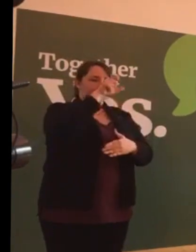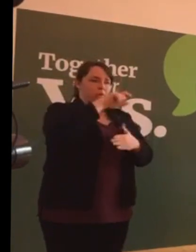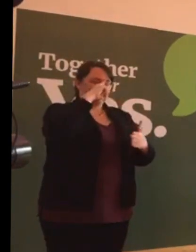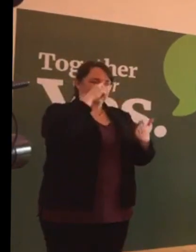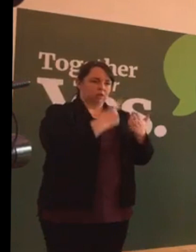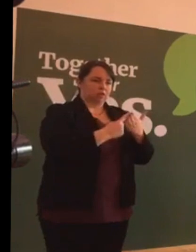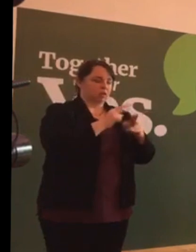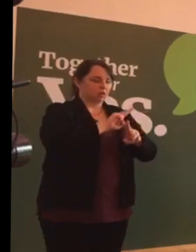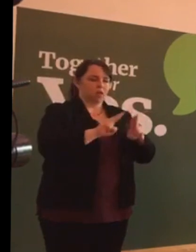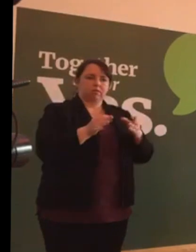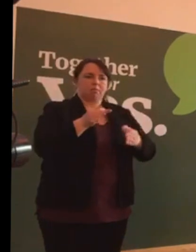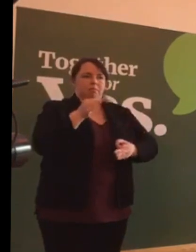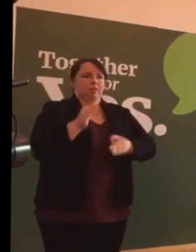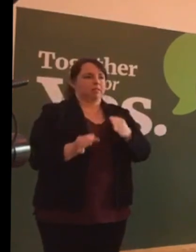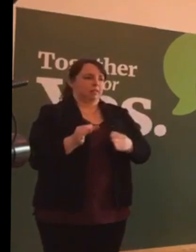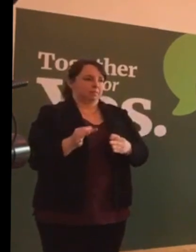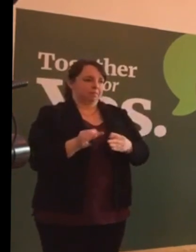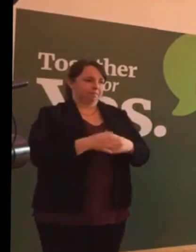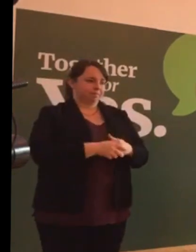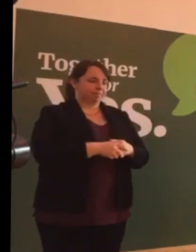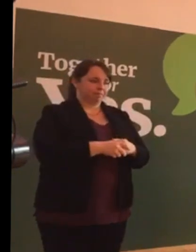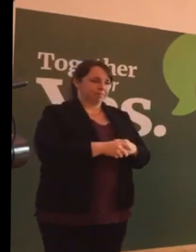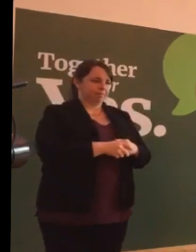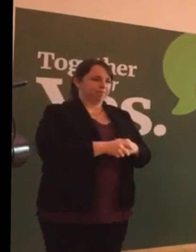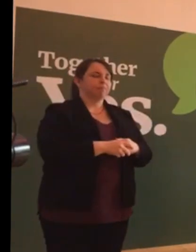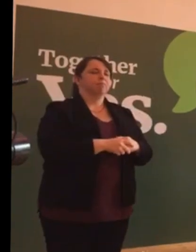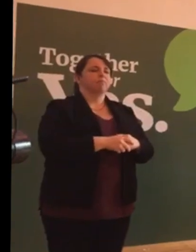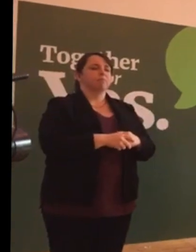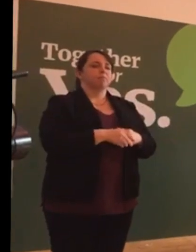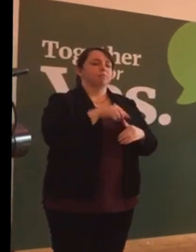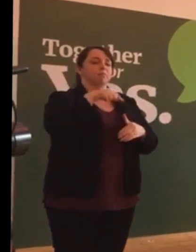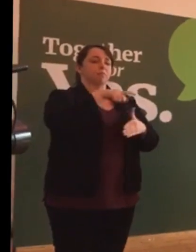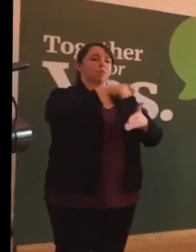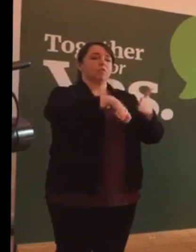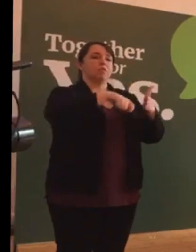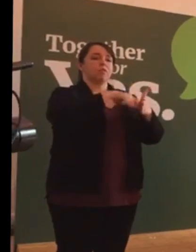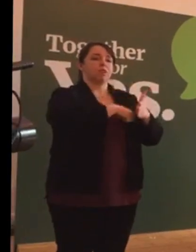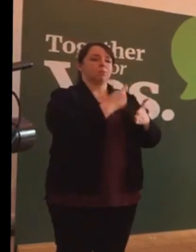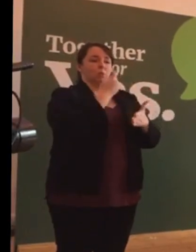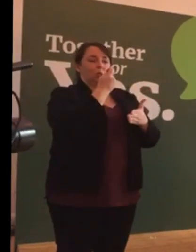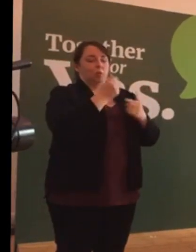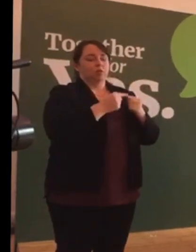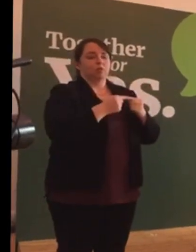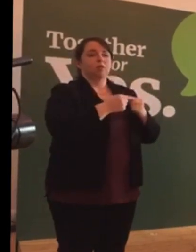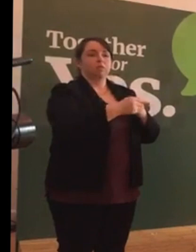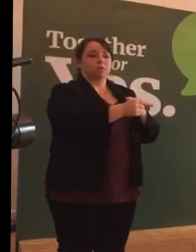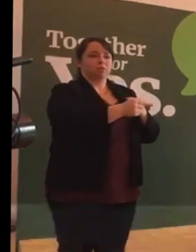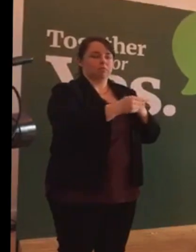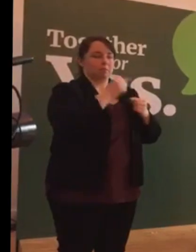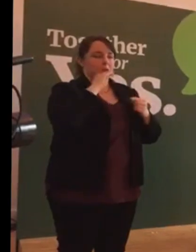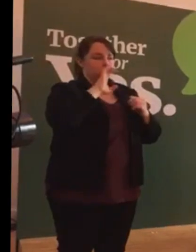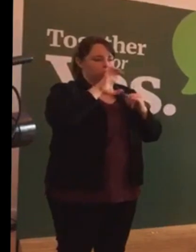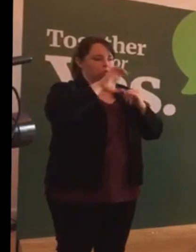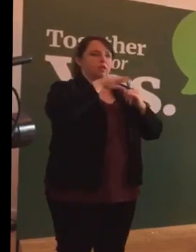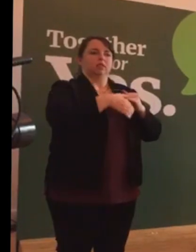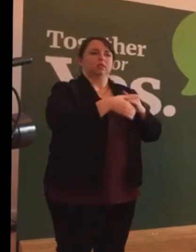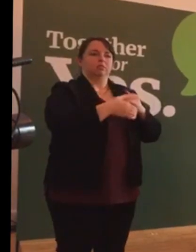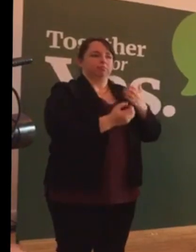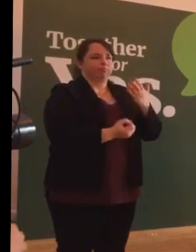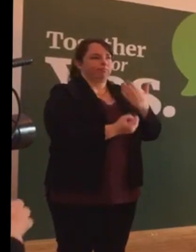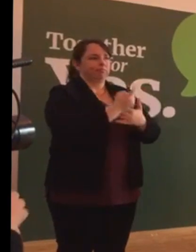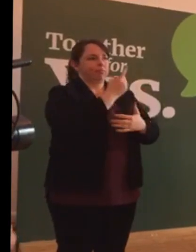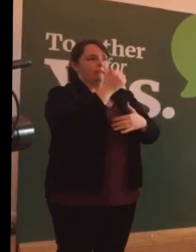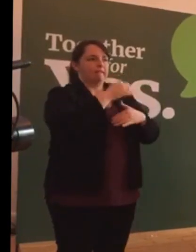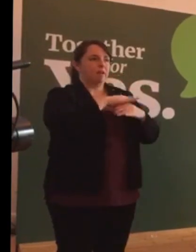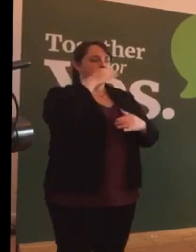Here's what the referendum is. An opportunity for the Irish